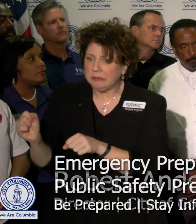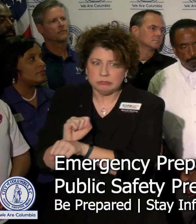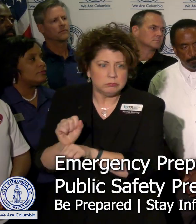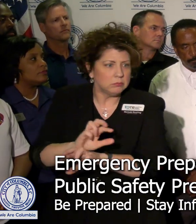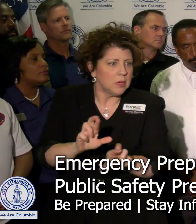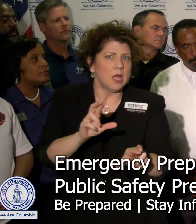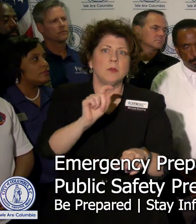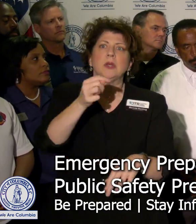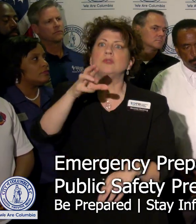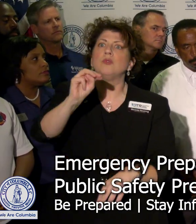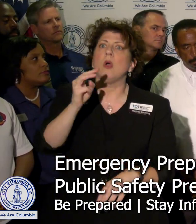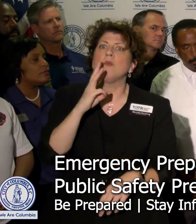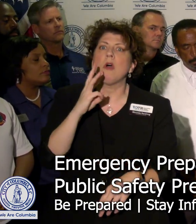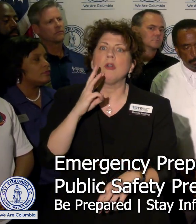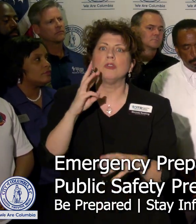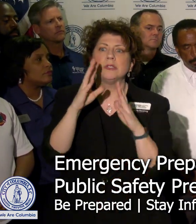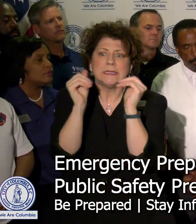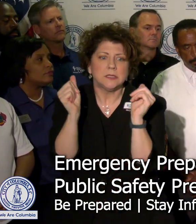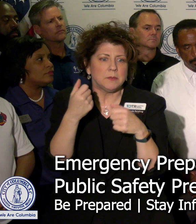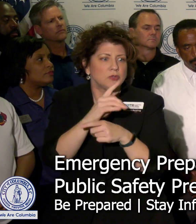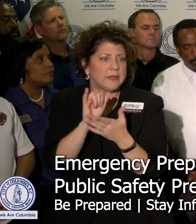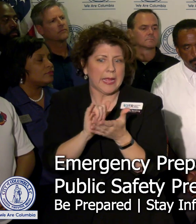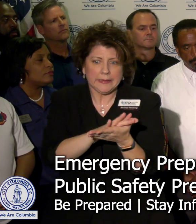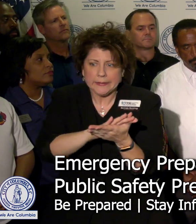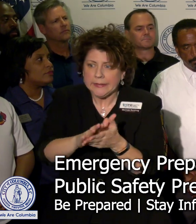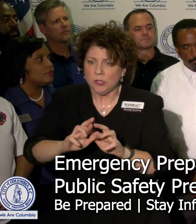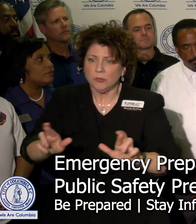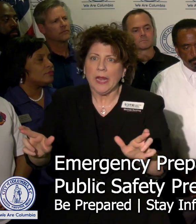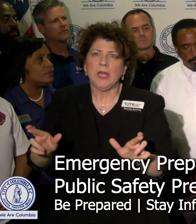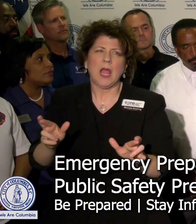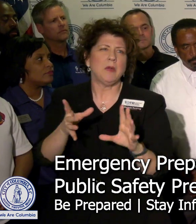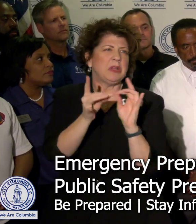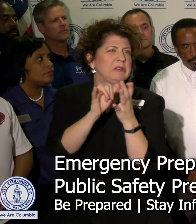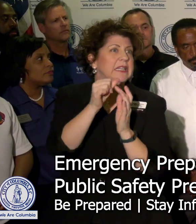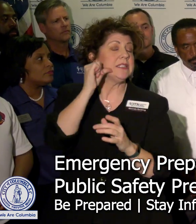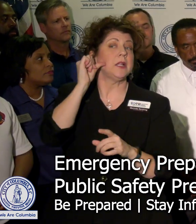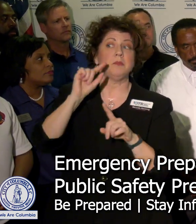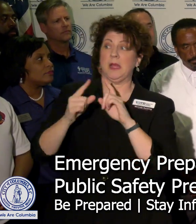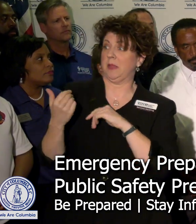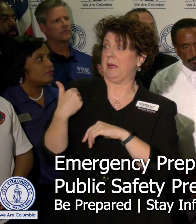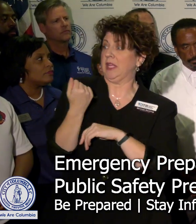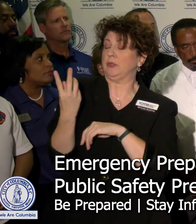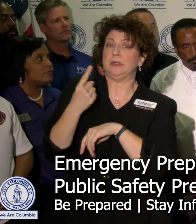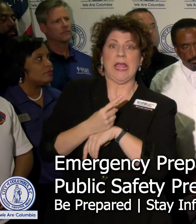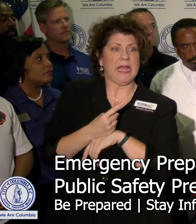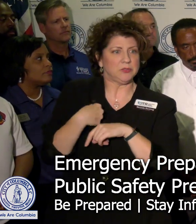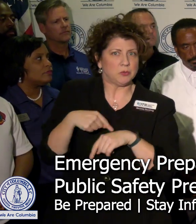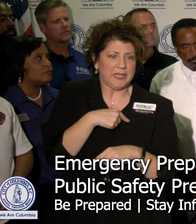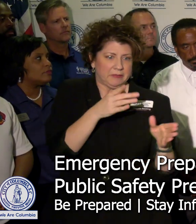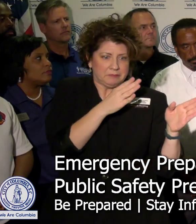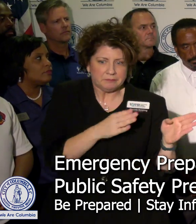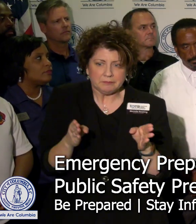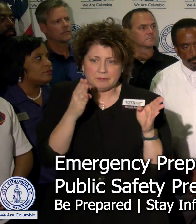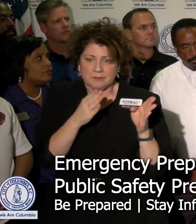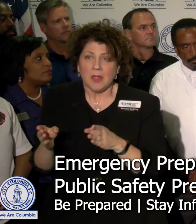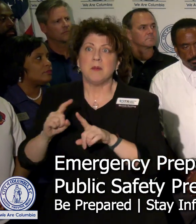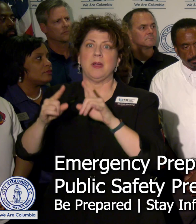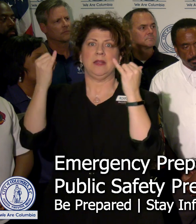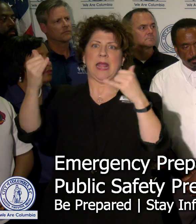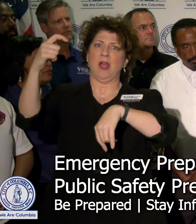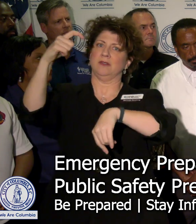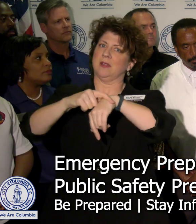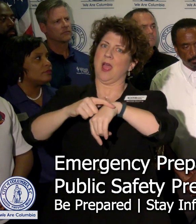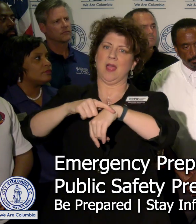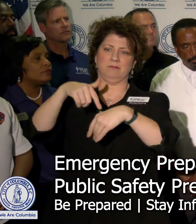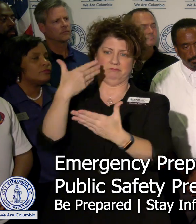make sure they're clean as we talked about yesterday. We over the past few days we've planned. We've planned our response. Now it's time to respond